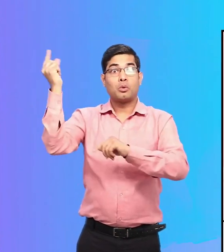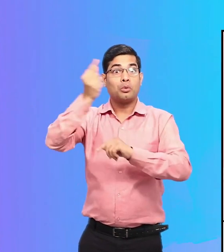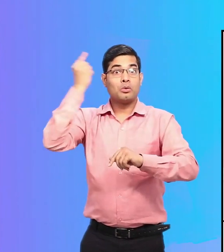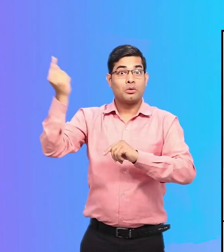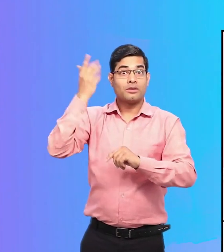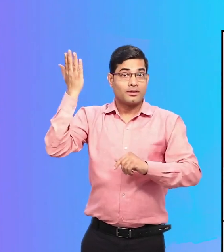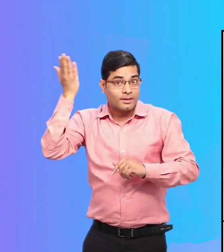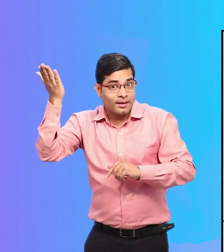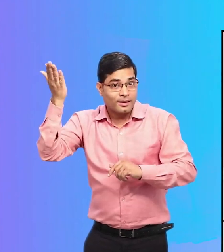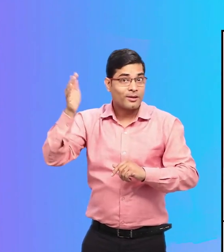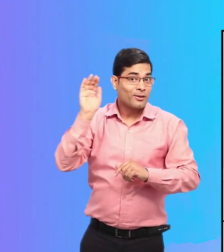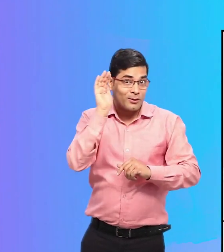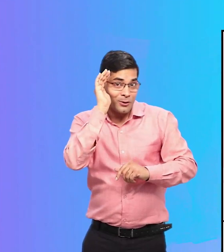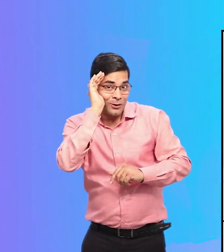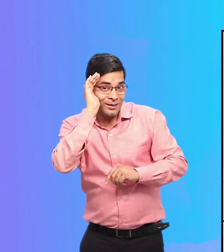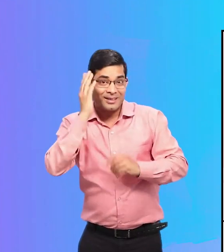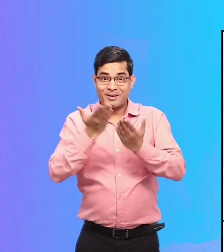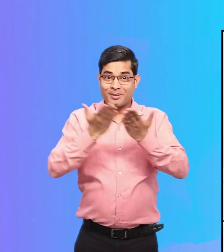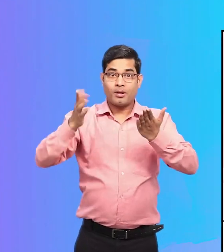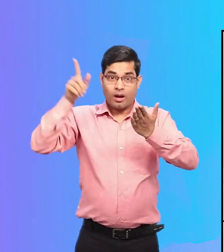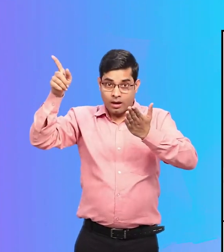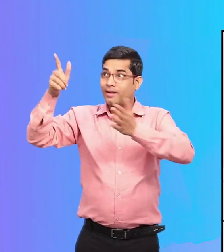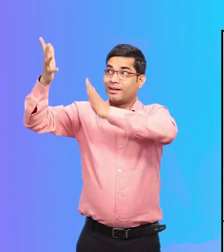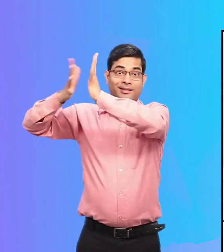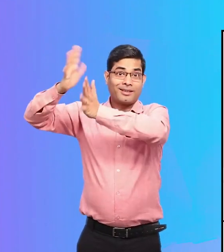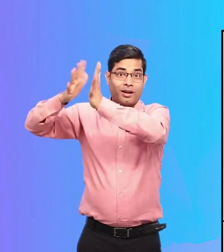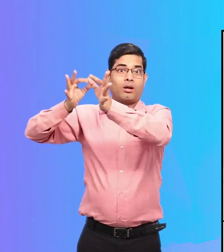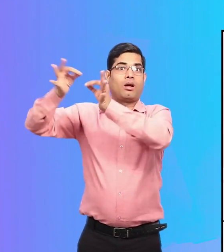through hand gestures to explain what is being said.